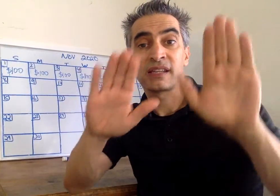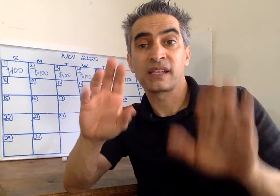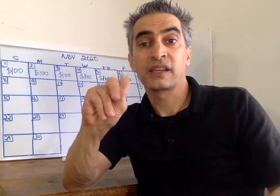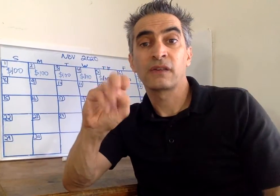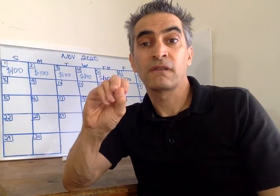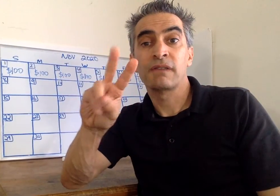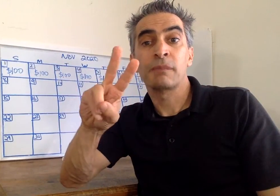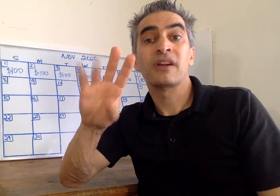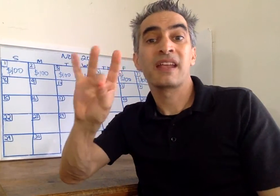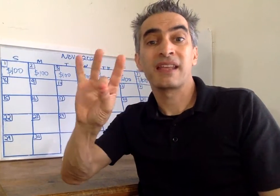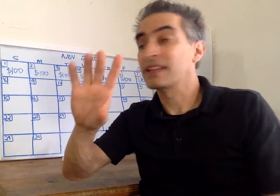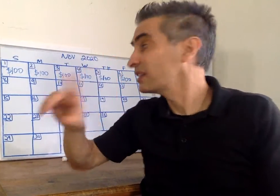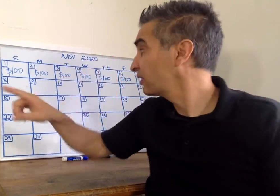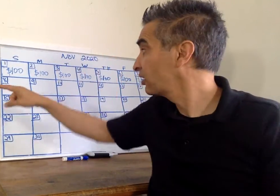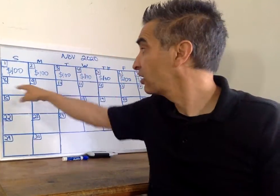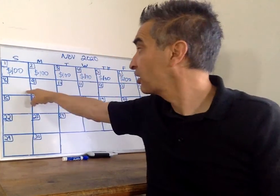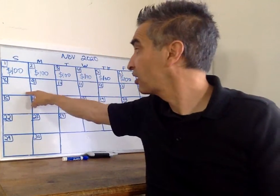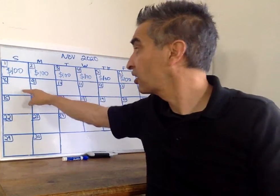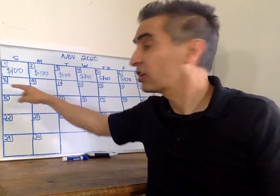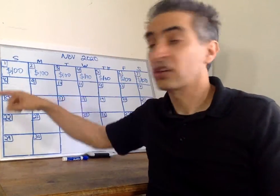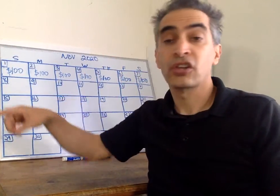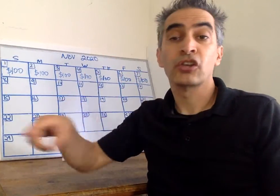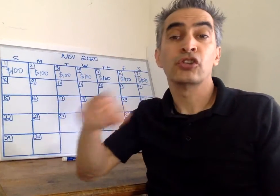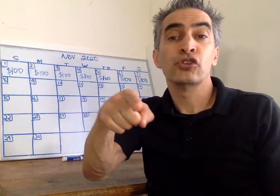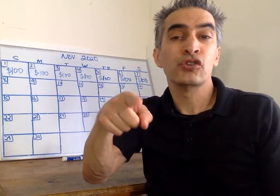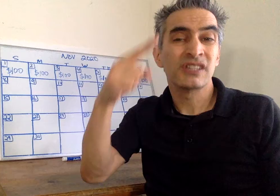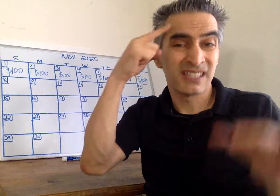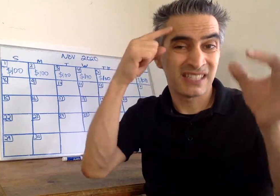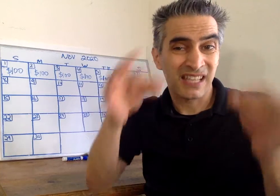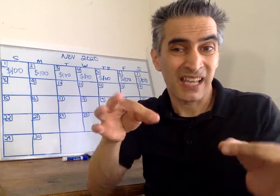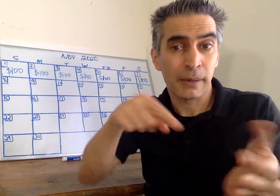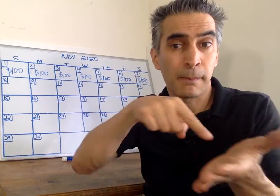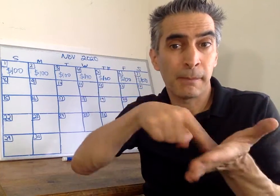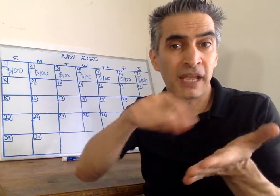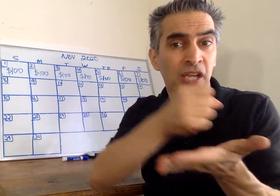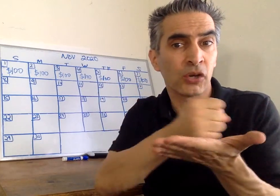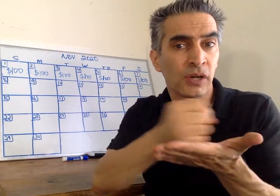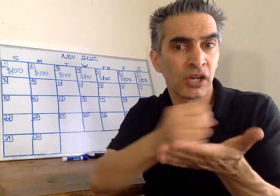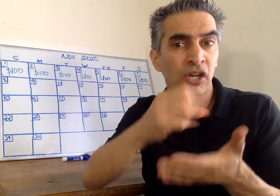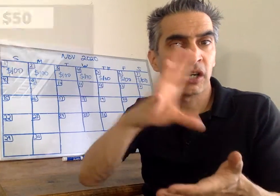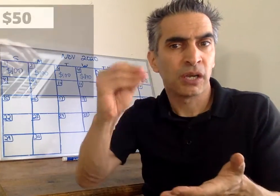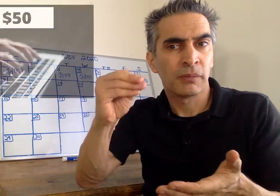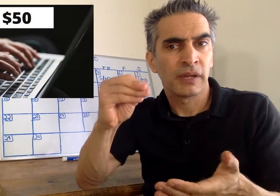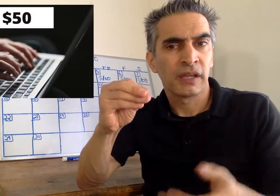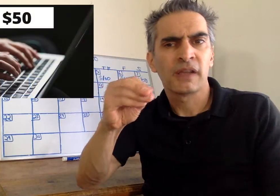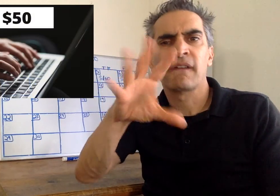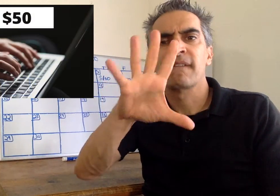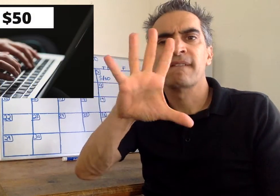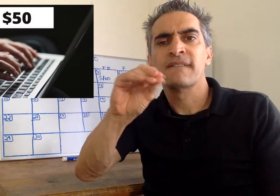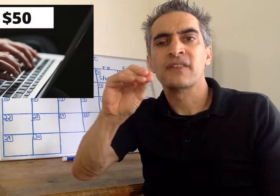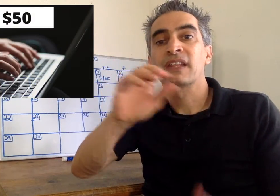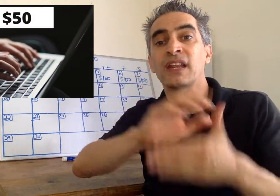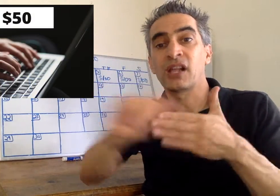Sunday, November 8th, you decide to pay part of your credit card bill.